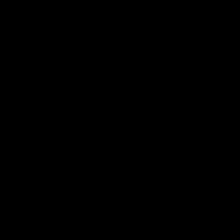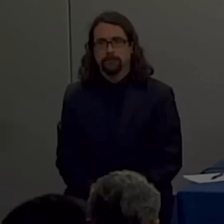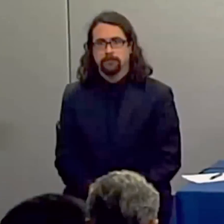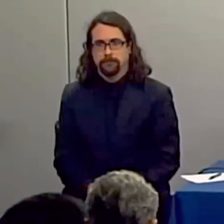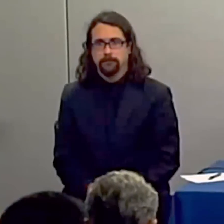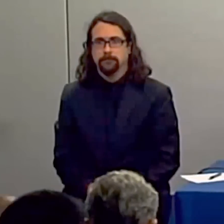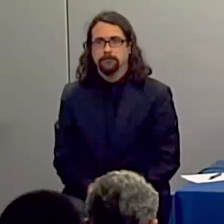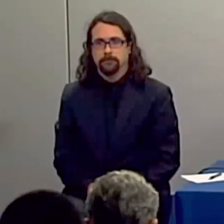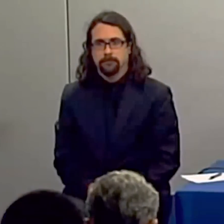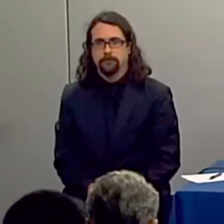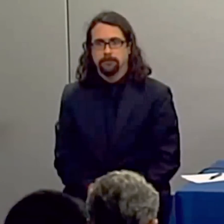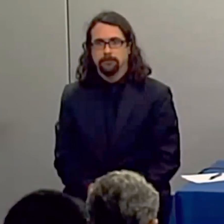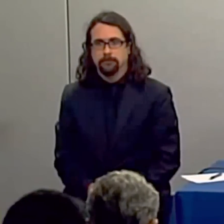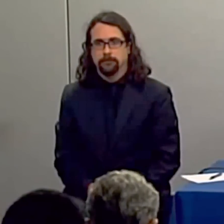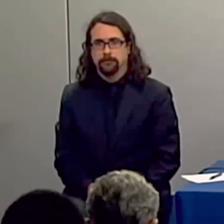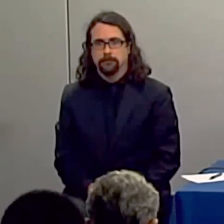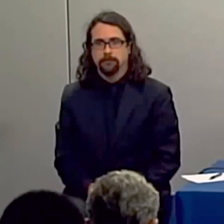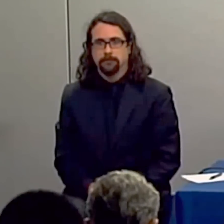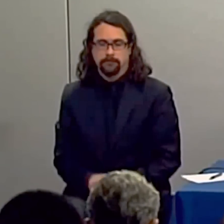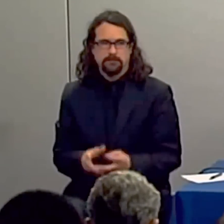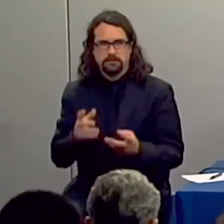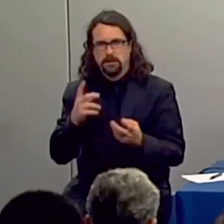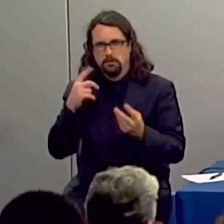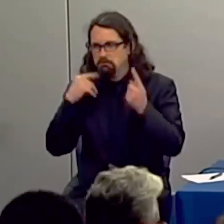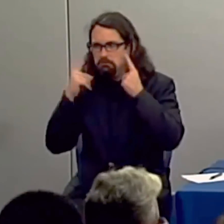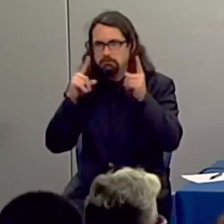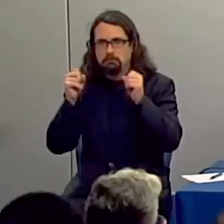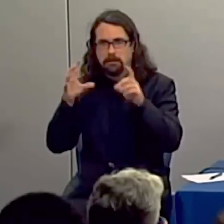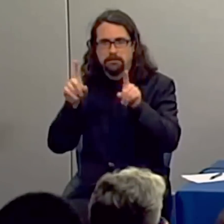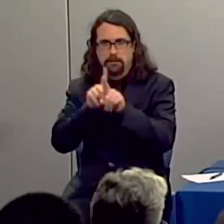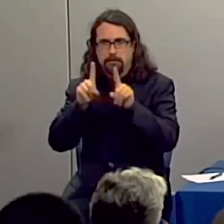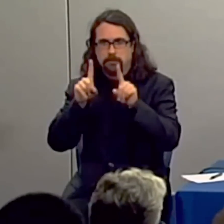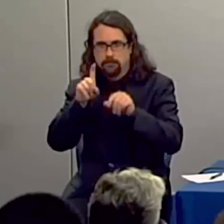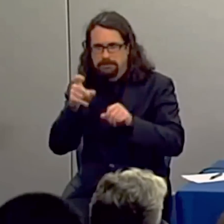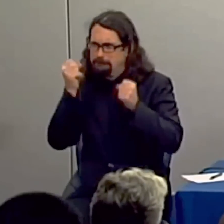Colleagues in the media to help get out a lot of information here and help dispel myths and help get truths out.